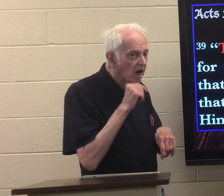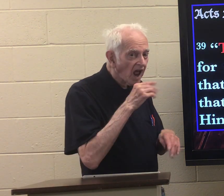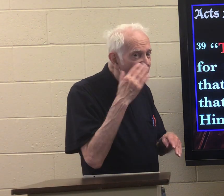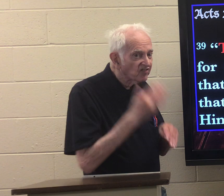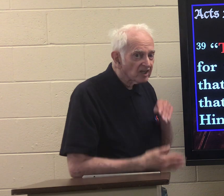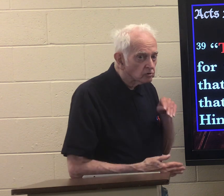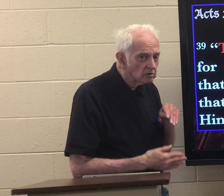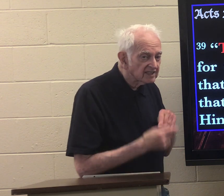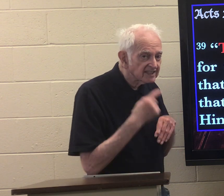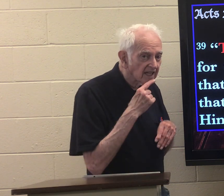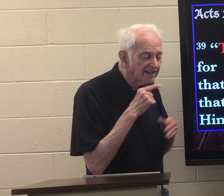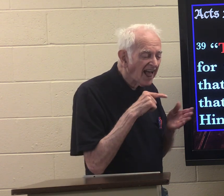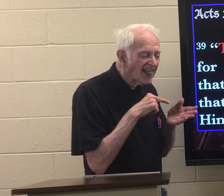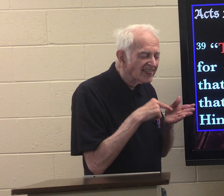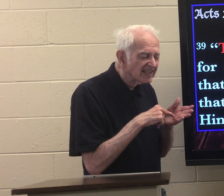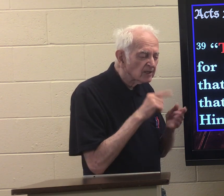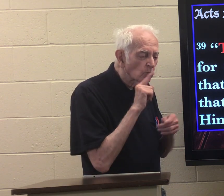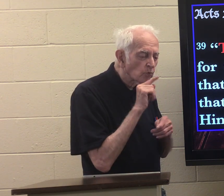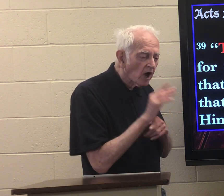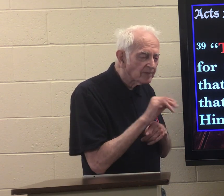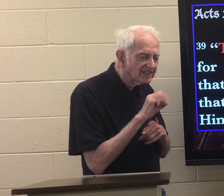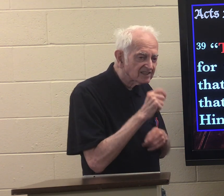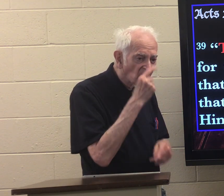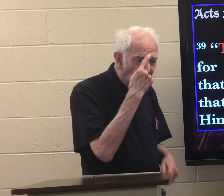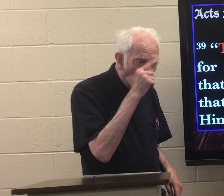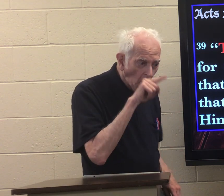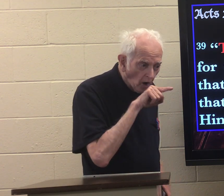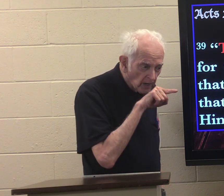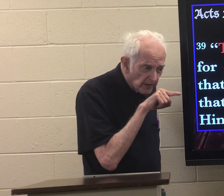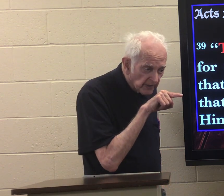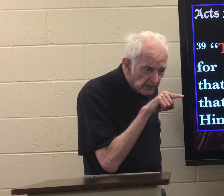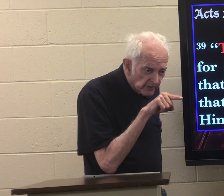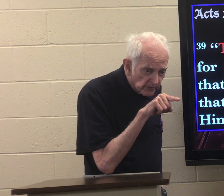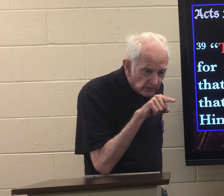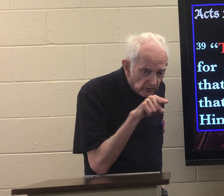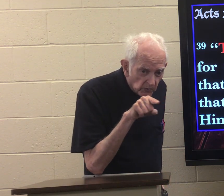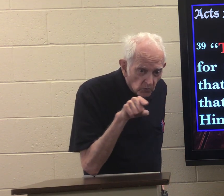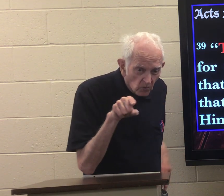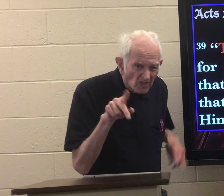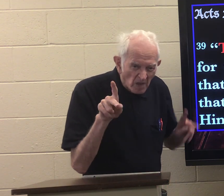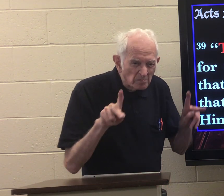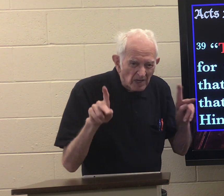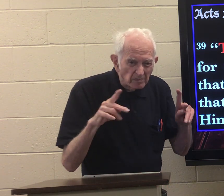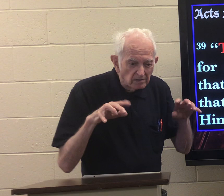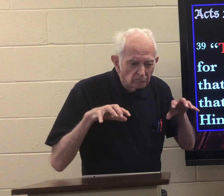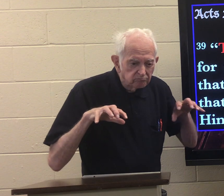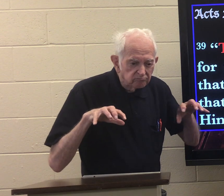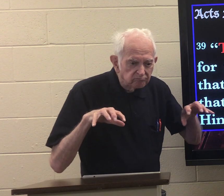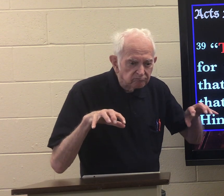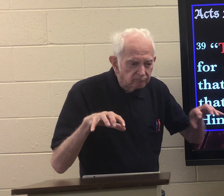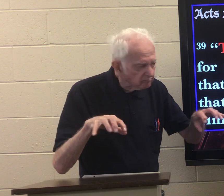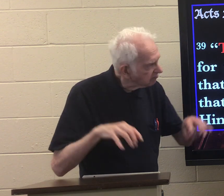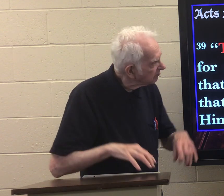Peter isn't done yet he says this promise is for you any of the people in the crowd